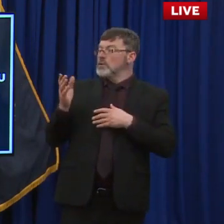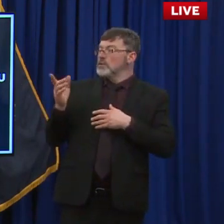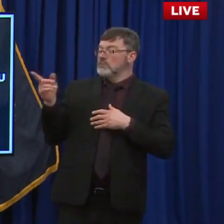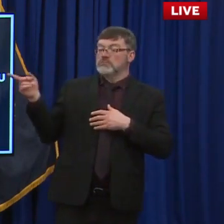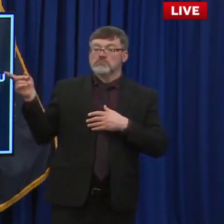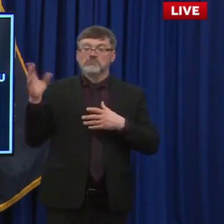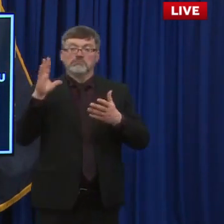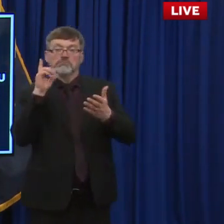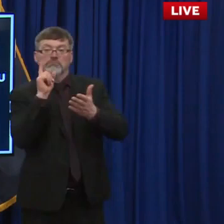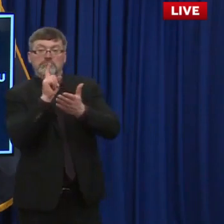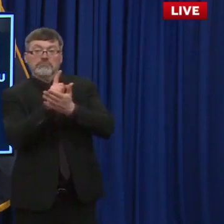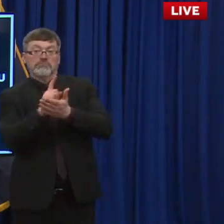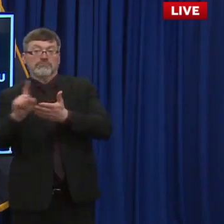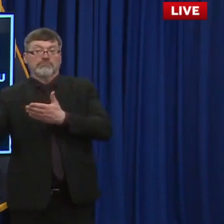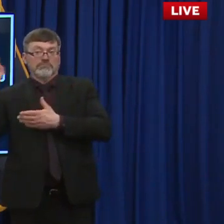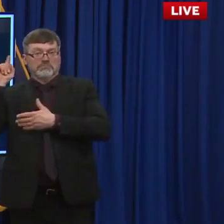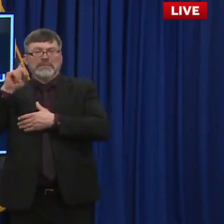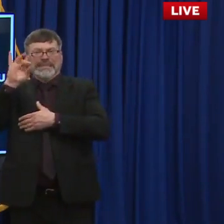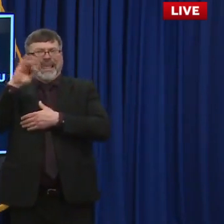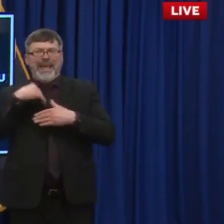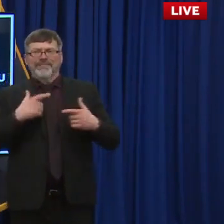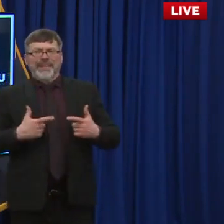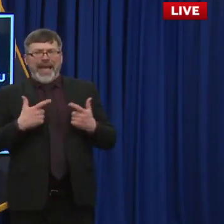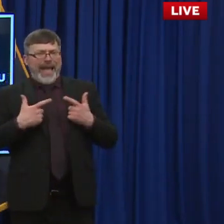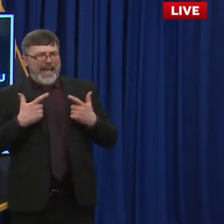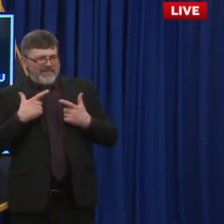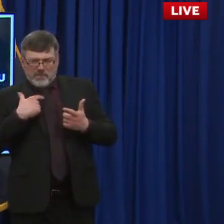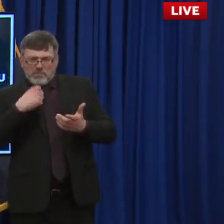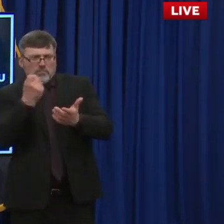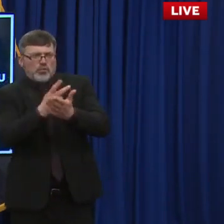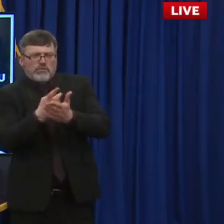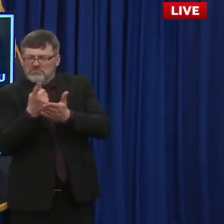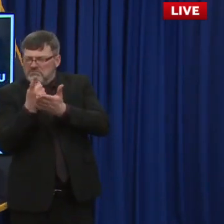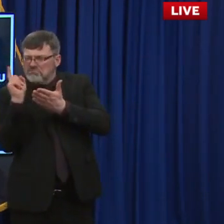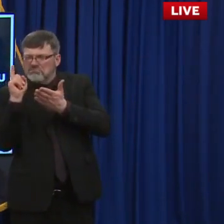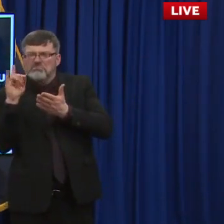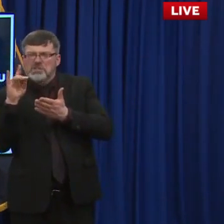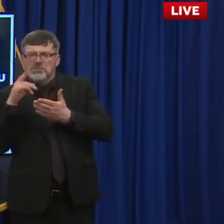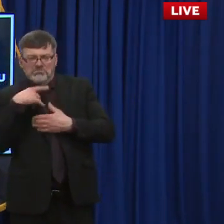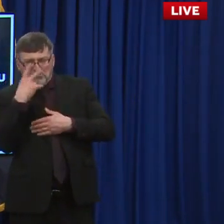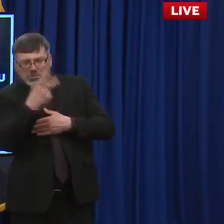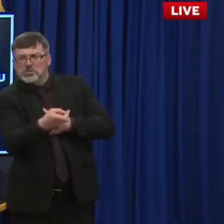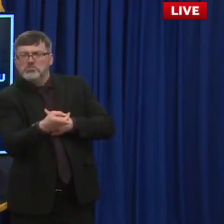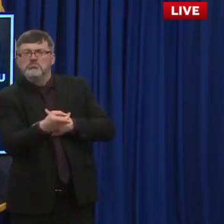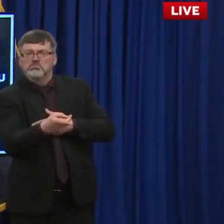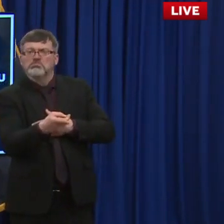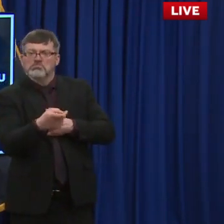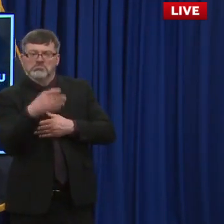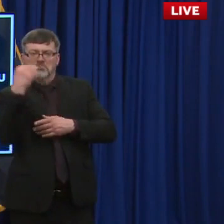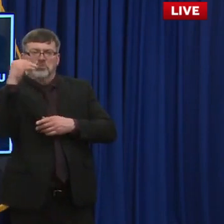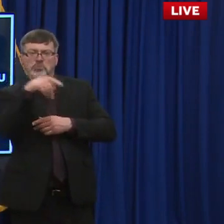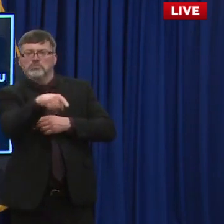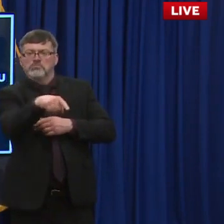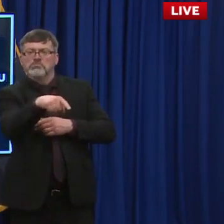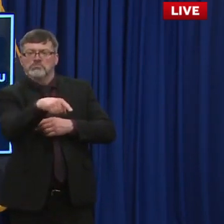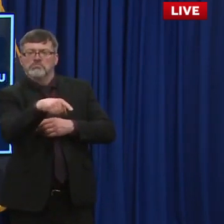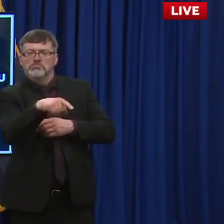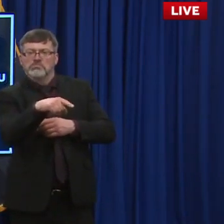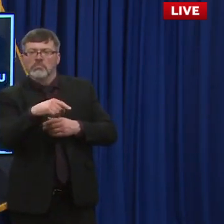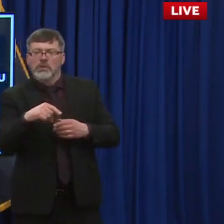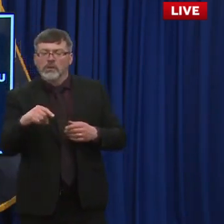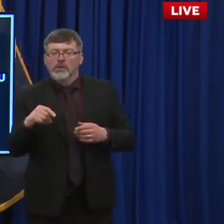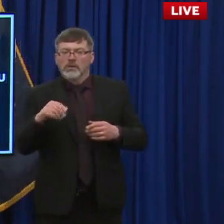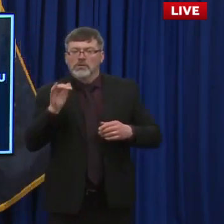we, we made that, that, uh, that flexibility in the rules a week ago. But what's, what's there, what's the capacity of,